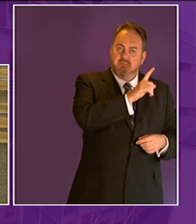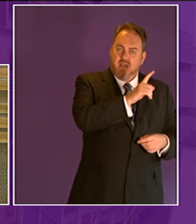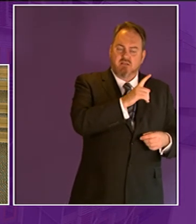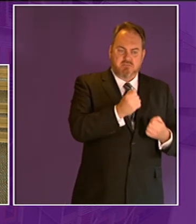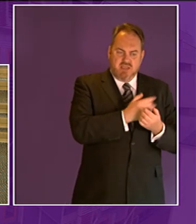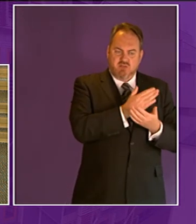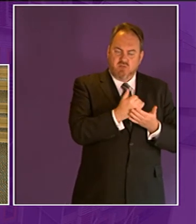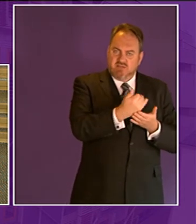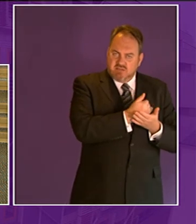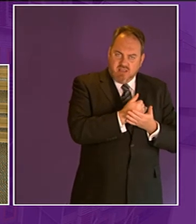environments